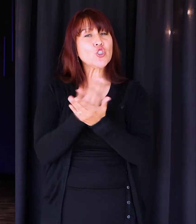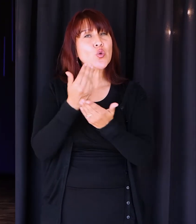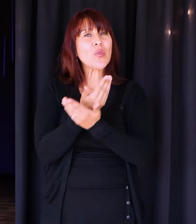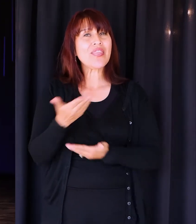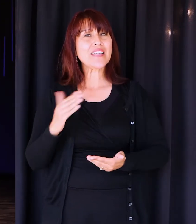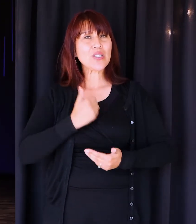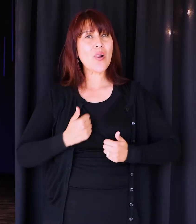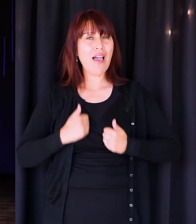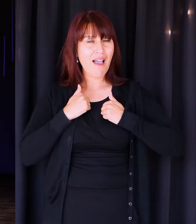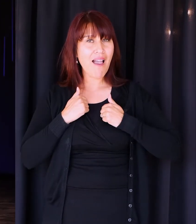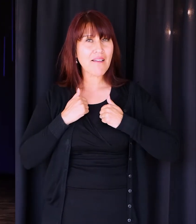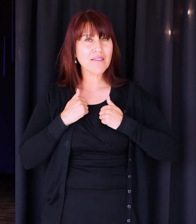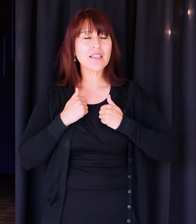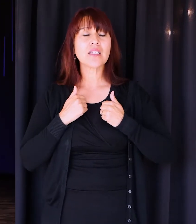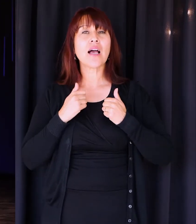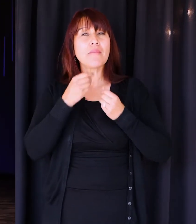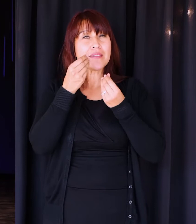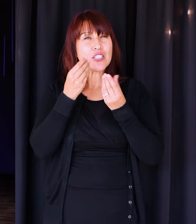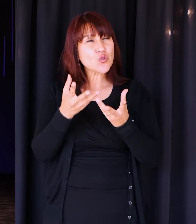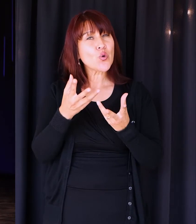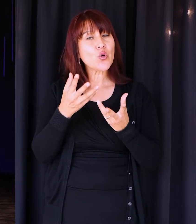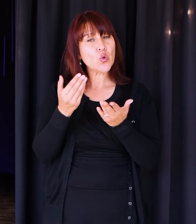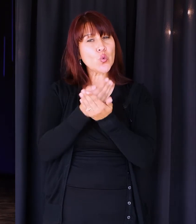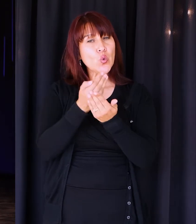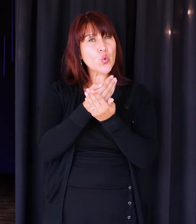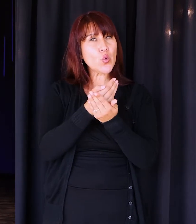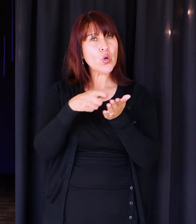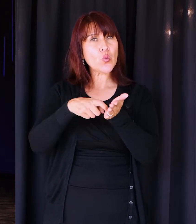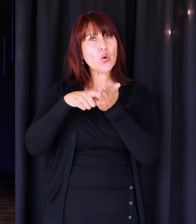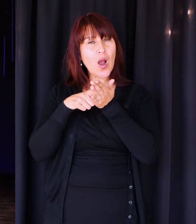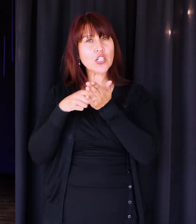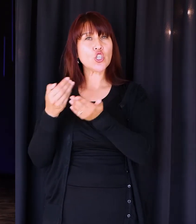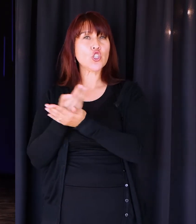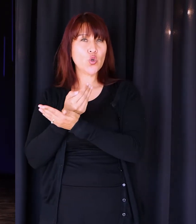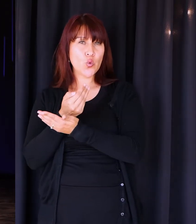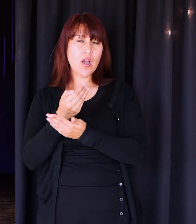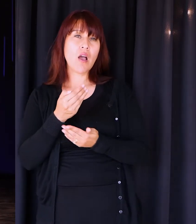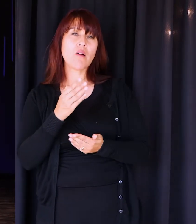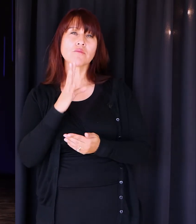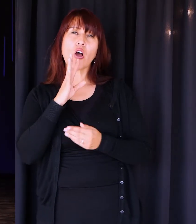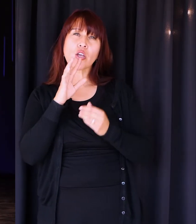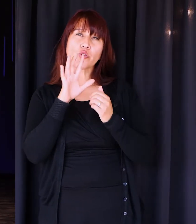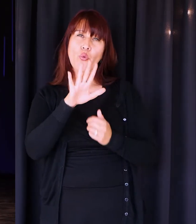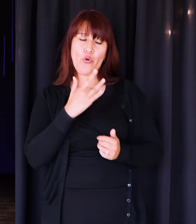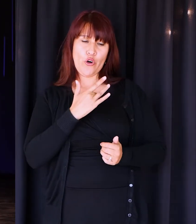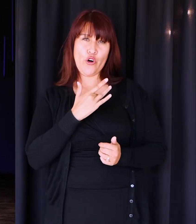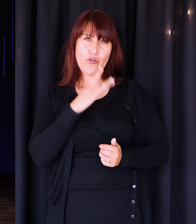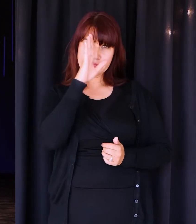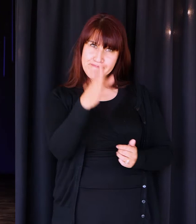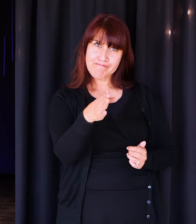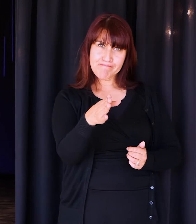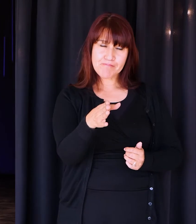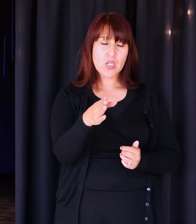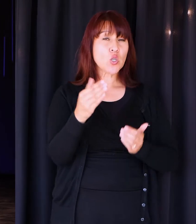our lives. But I'm telling you today, new requires new. I'm talking to your heart now. The new